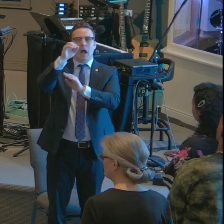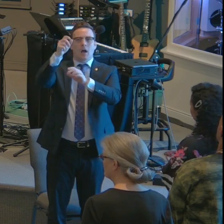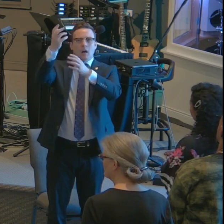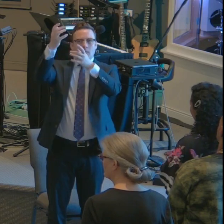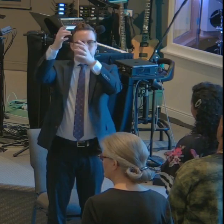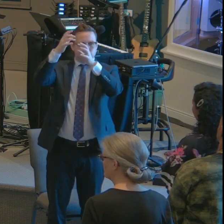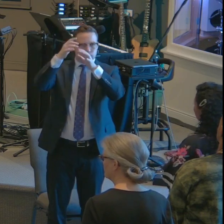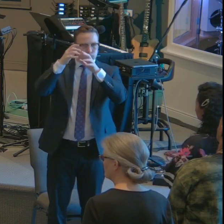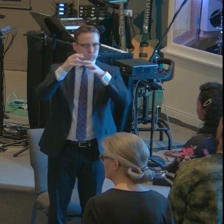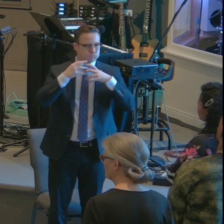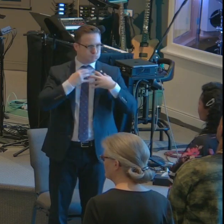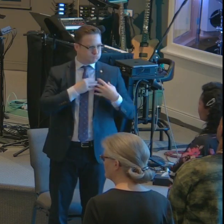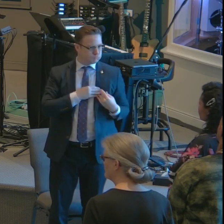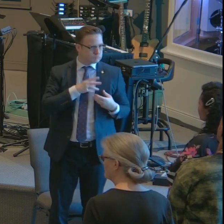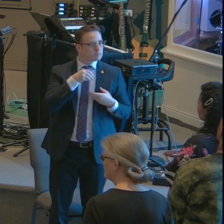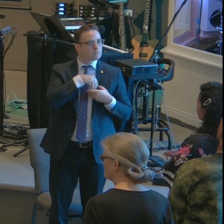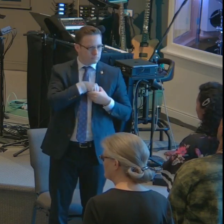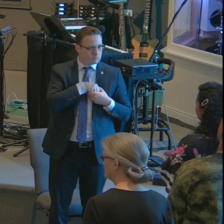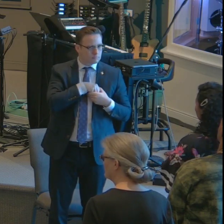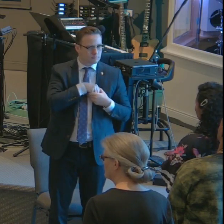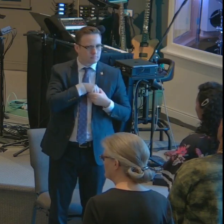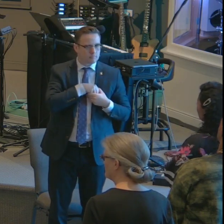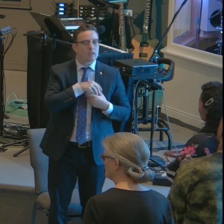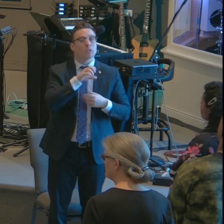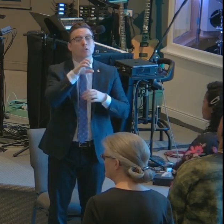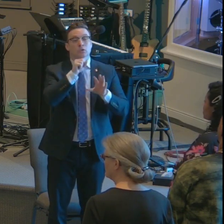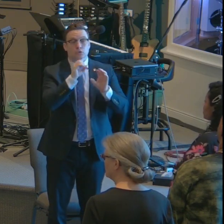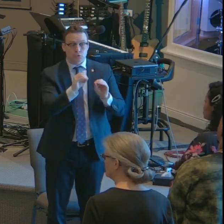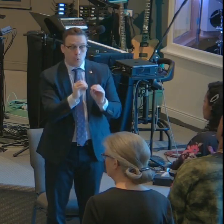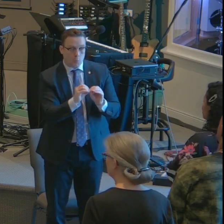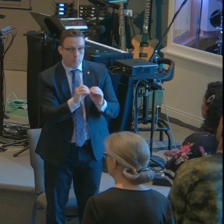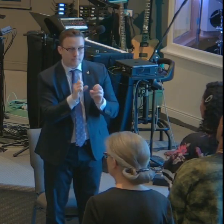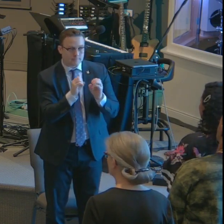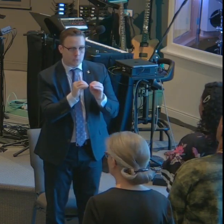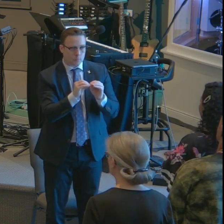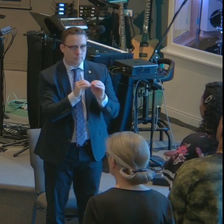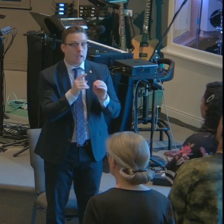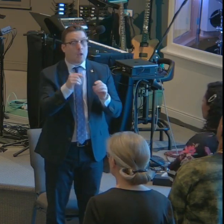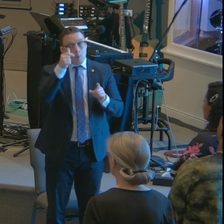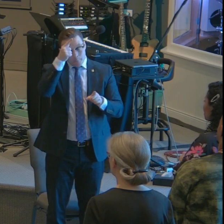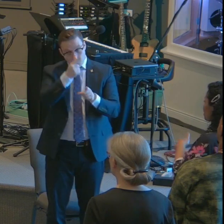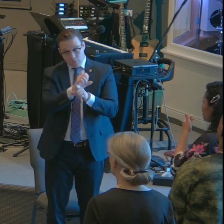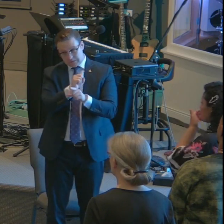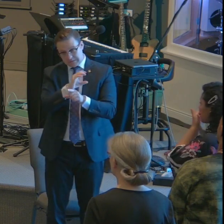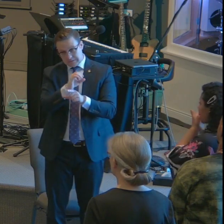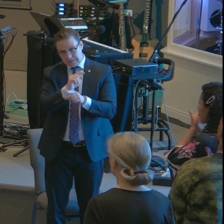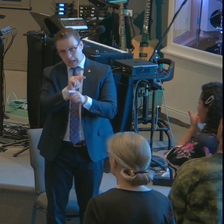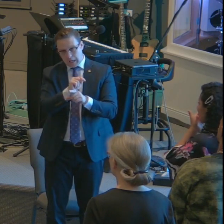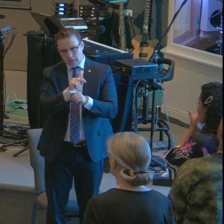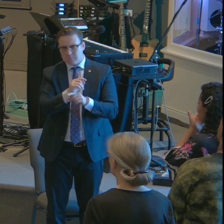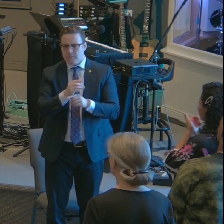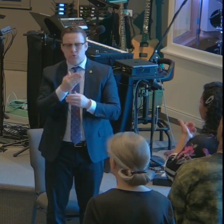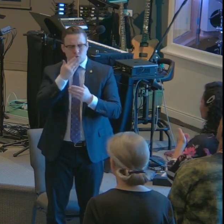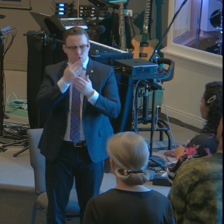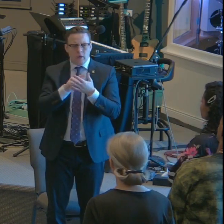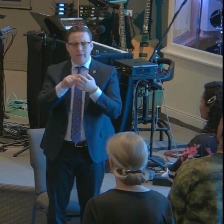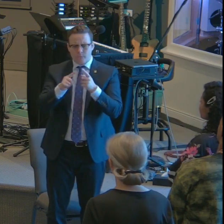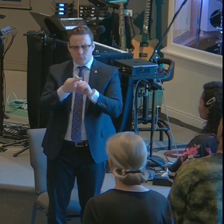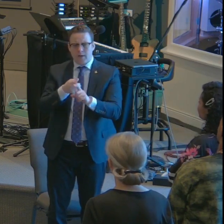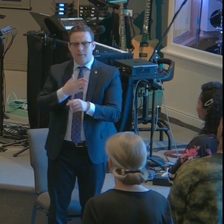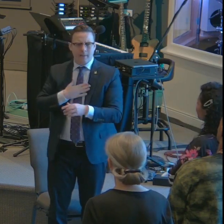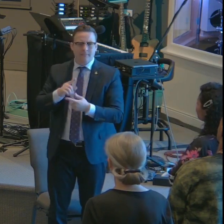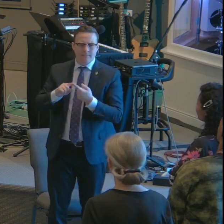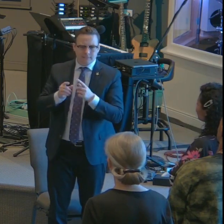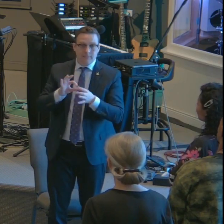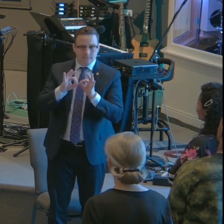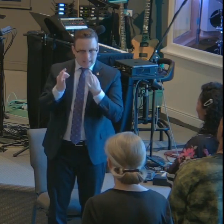pleased with it, and so am I. appreciate that. So we have Brother Scott with us, such a friend of the family, friend of